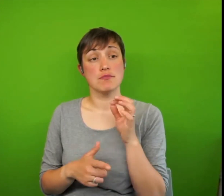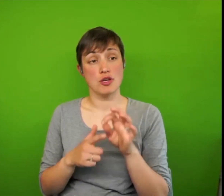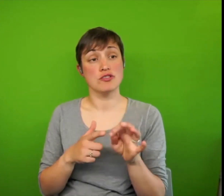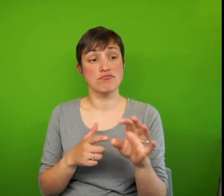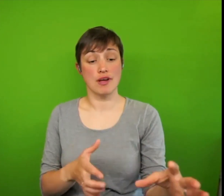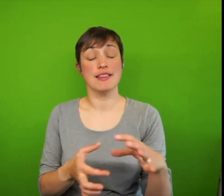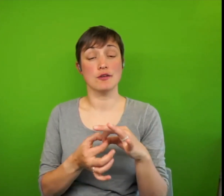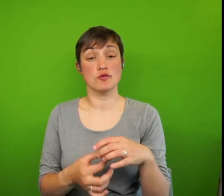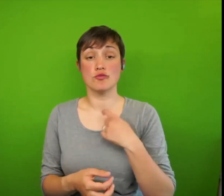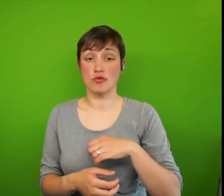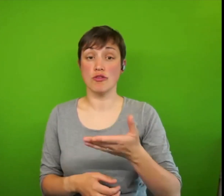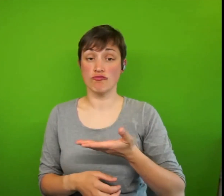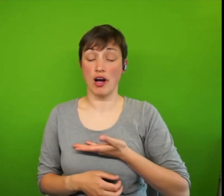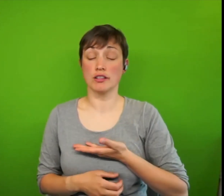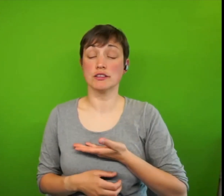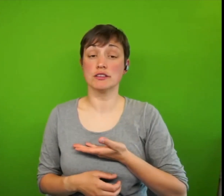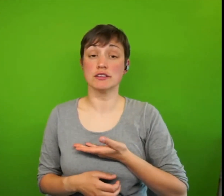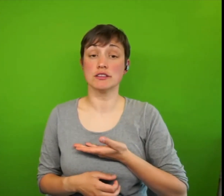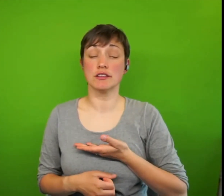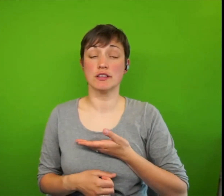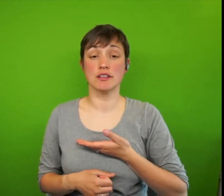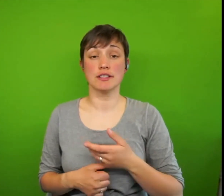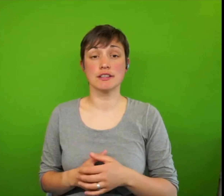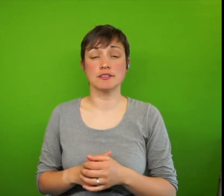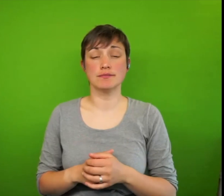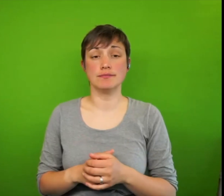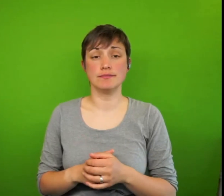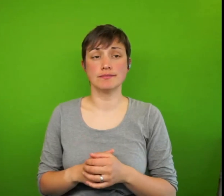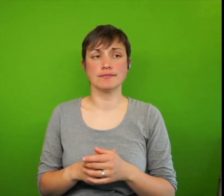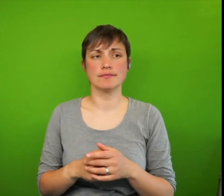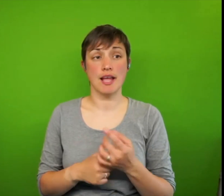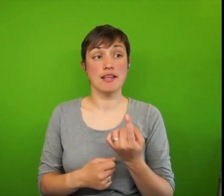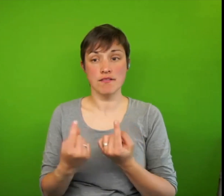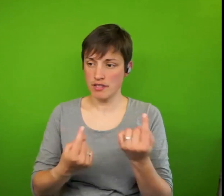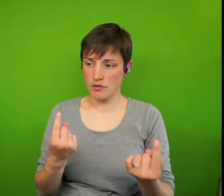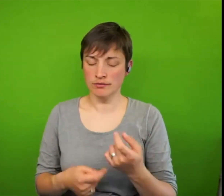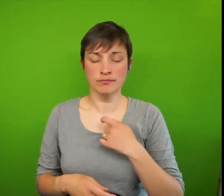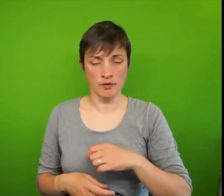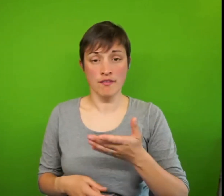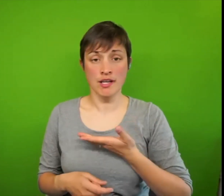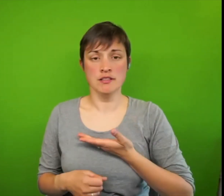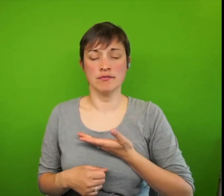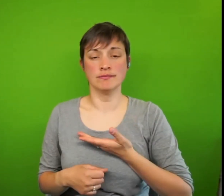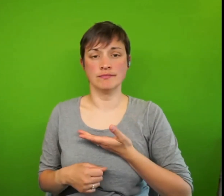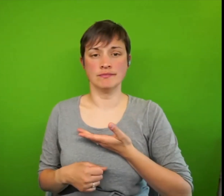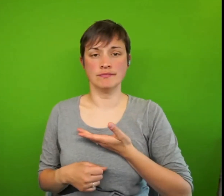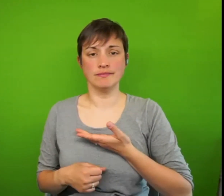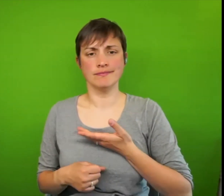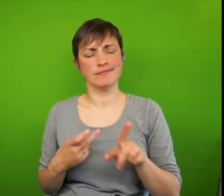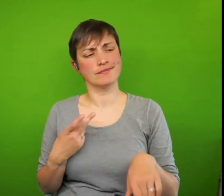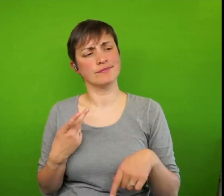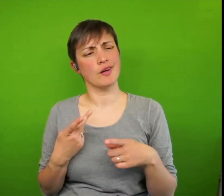perspective. Um, and an individual human rights perspective, uh, and it's